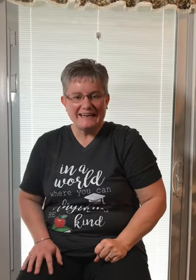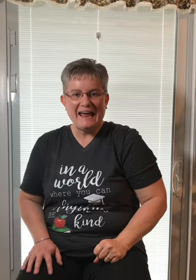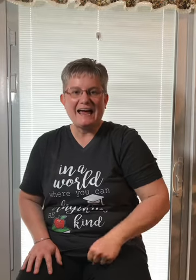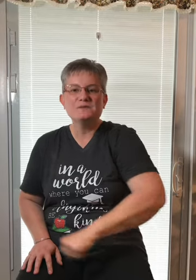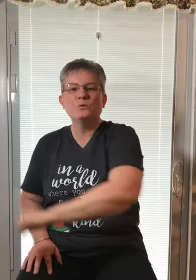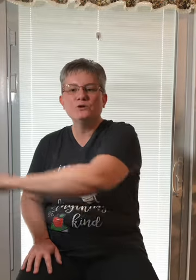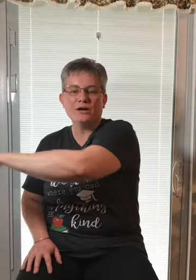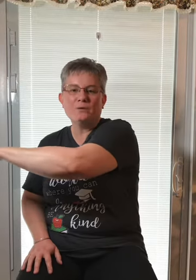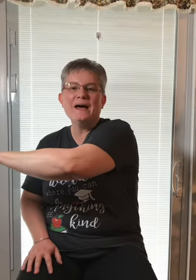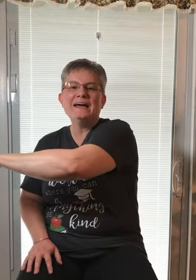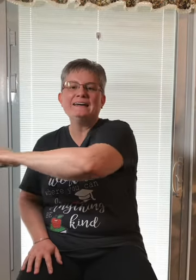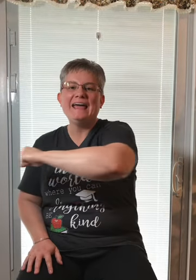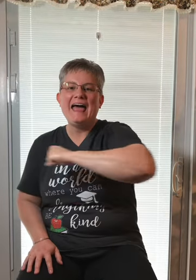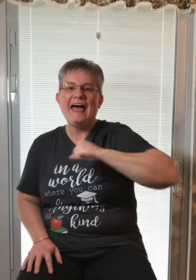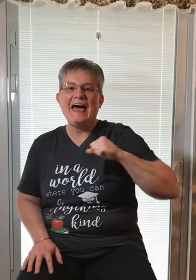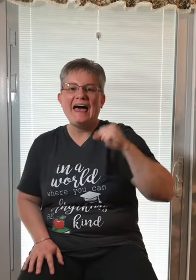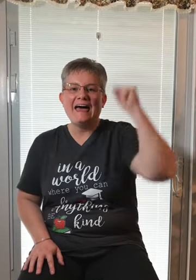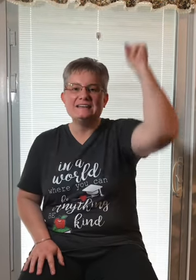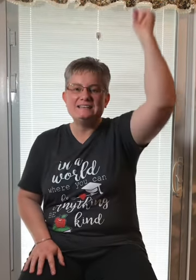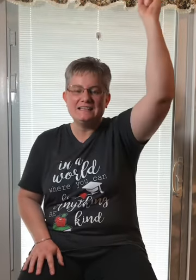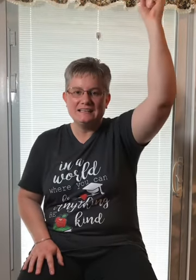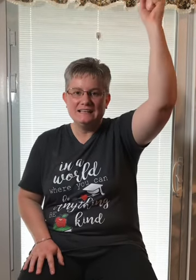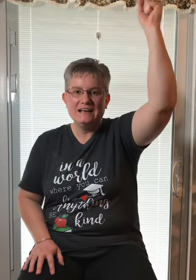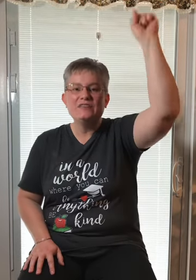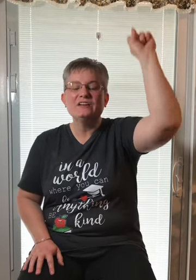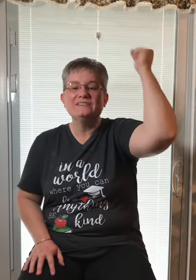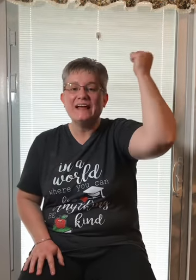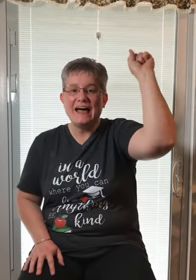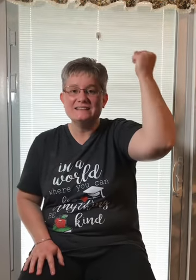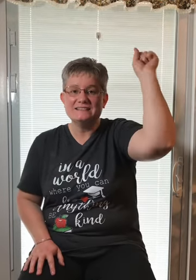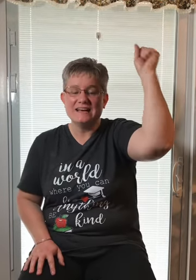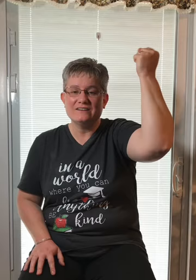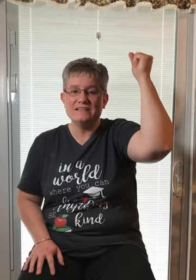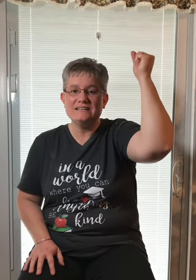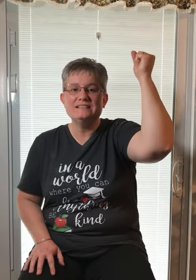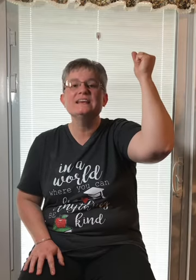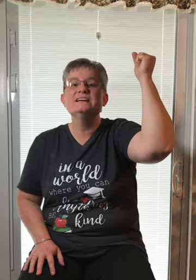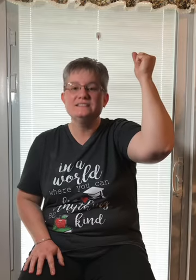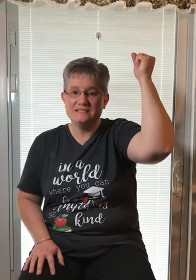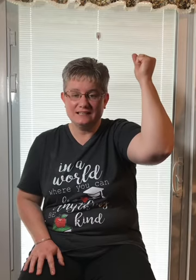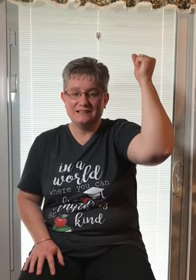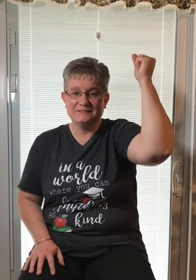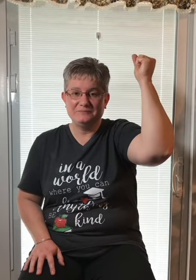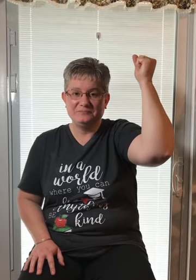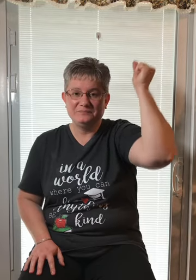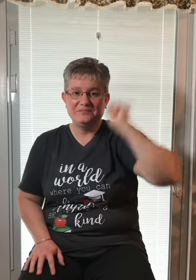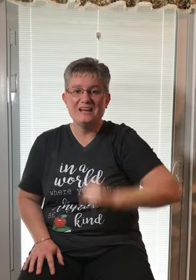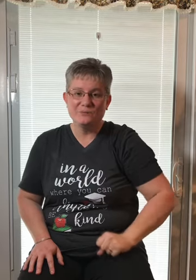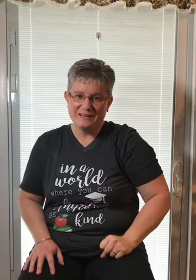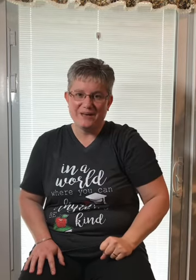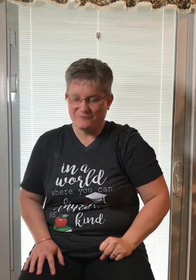cat, we'll go cat. The last sound is t. Here we go.